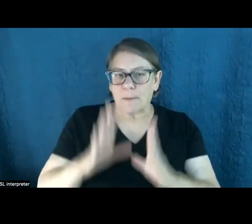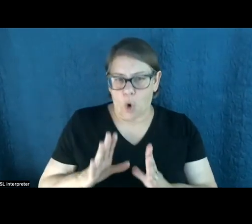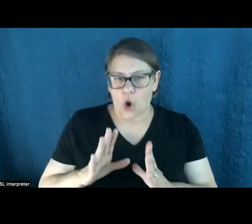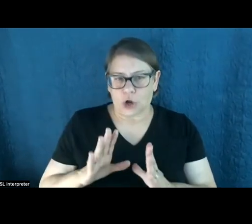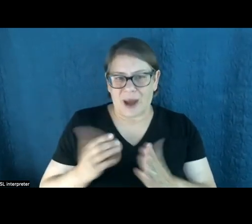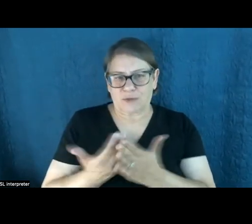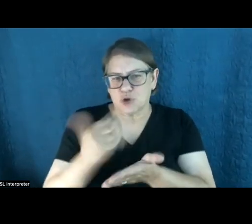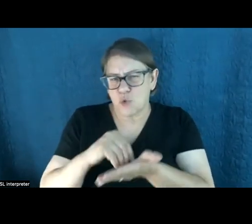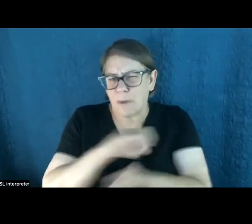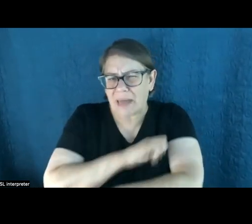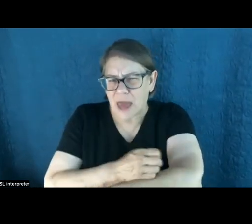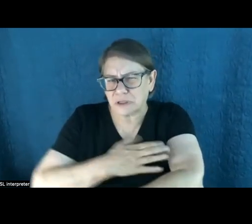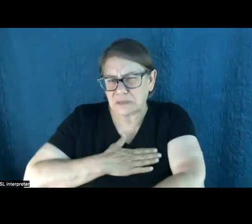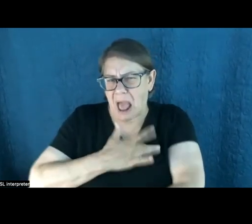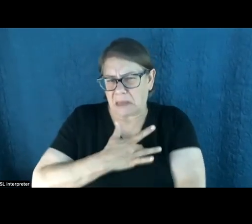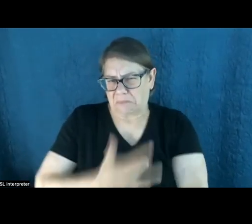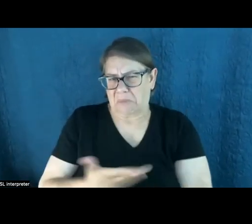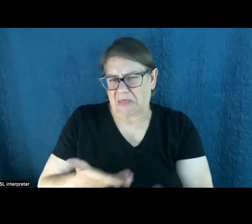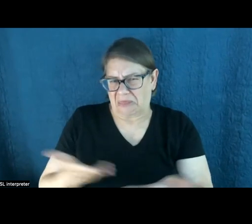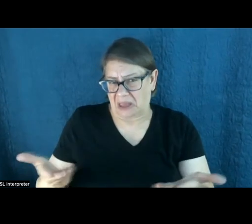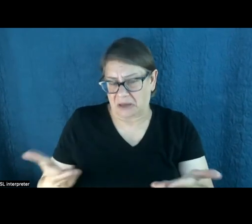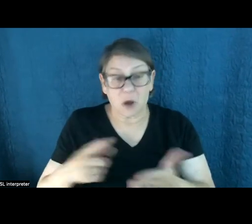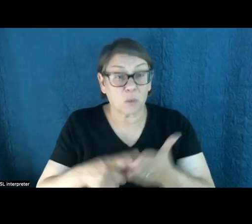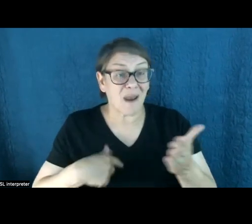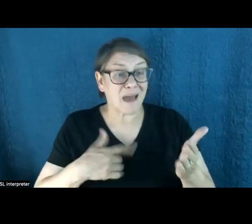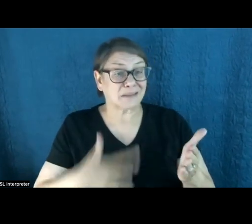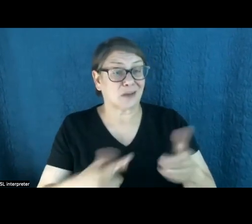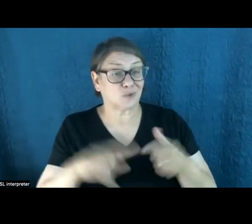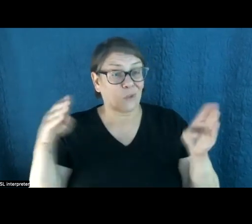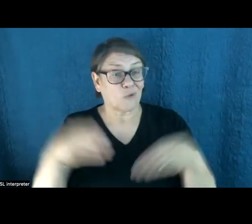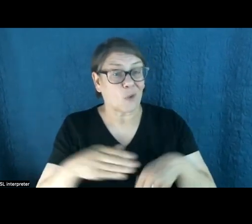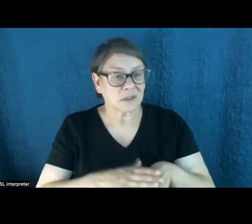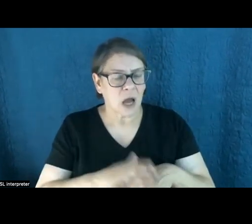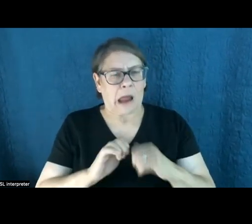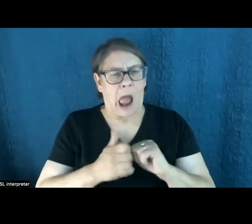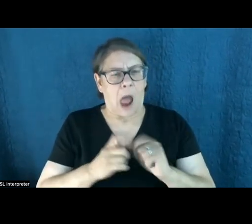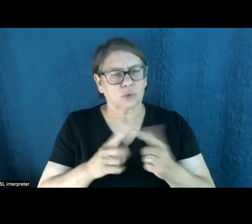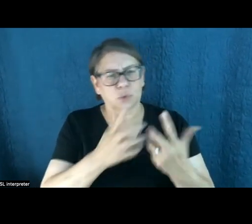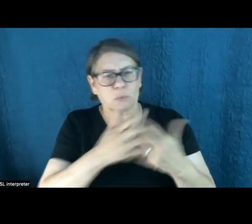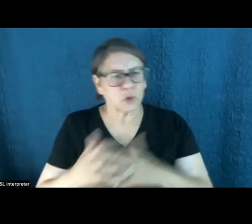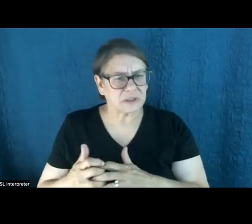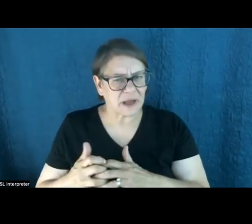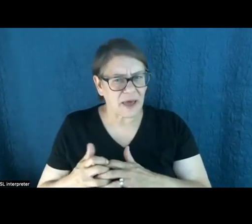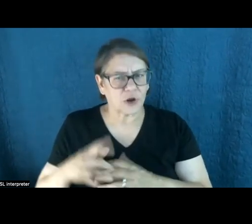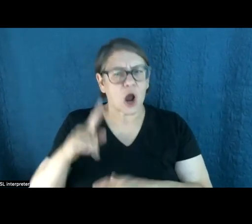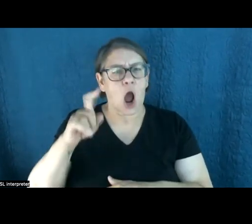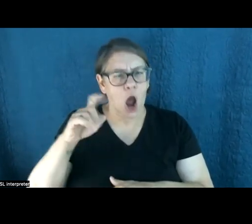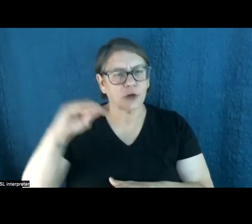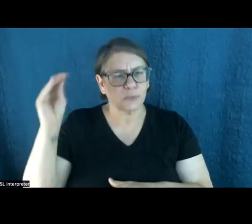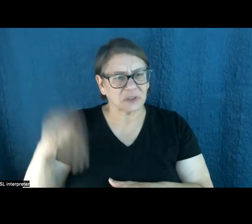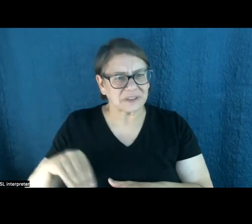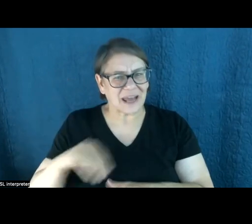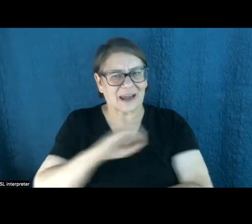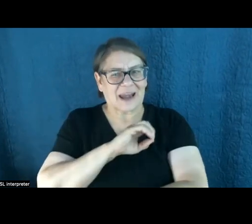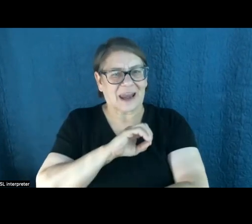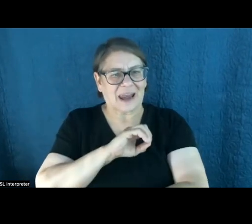And I would say the main thing that I really spend time focusing on is how can we put together the pieces of 100% clean energy? I mean,